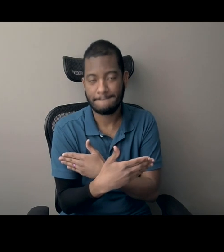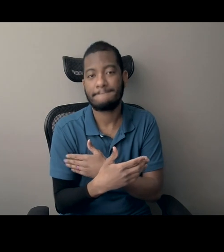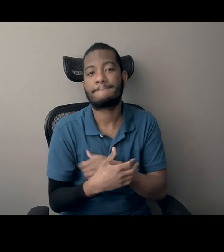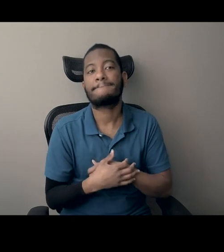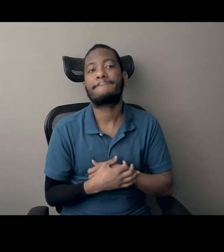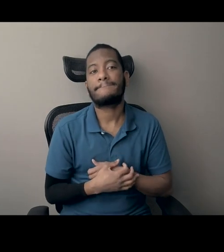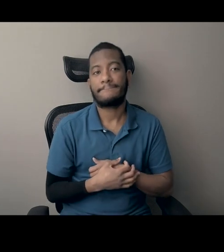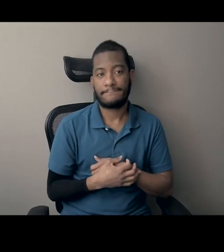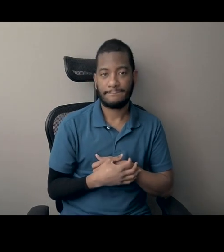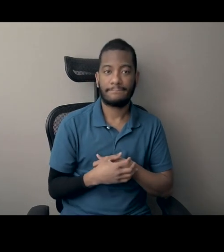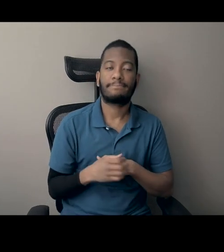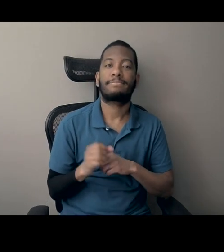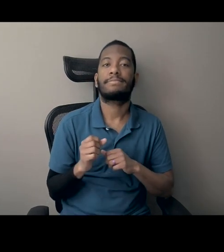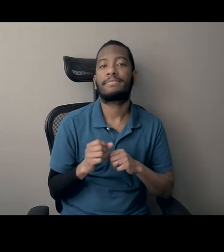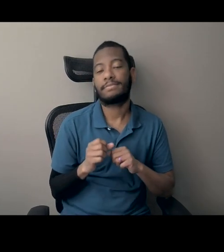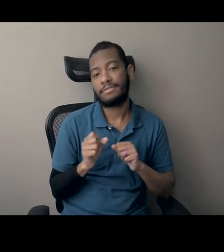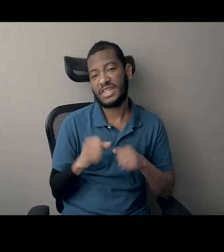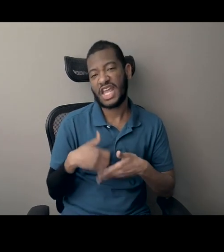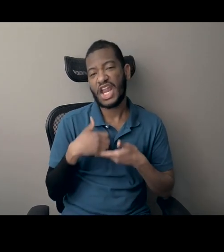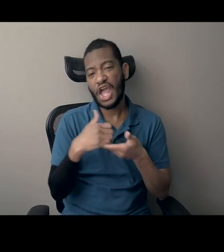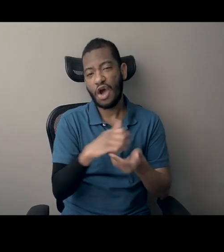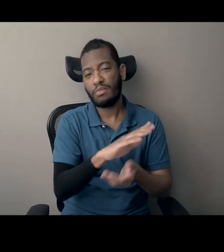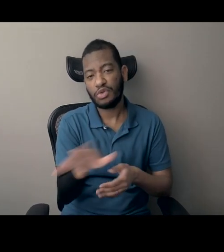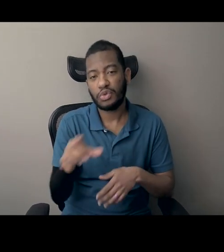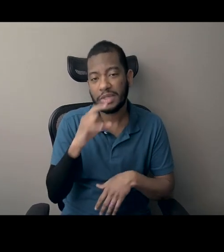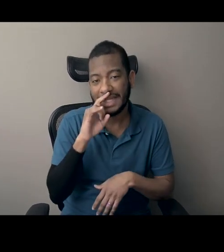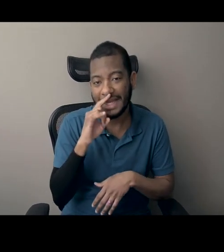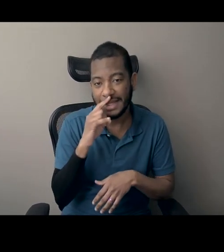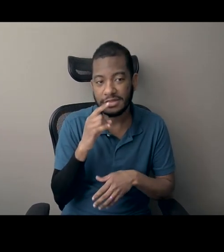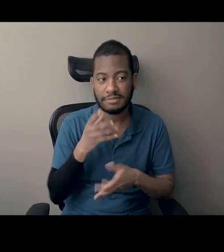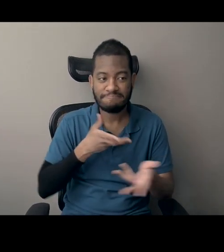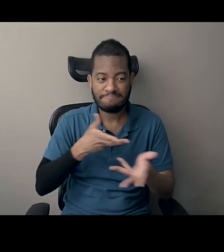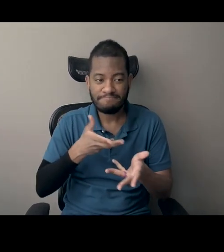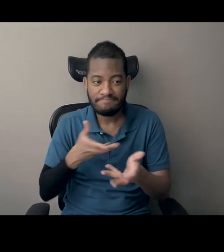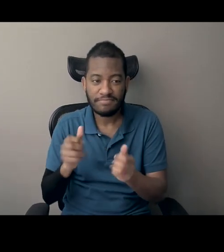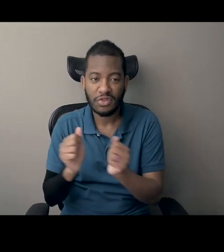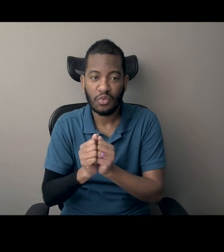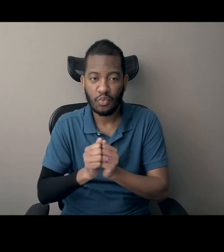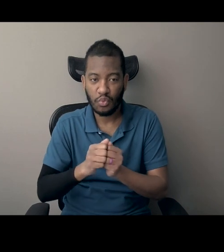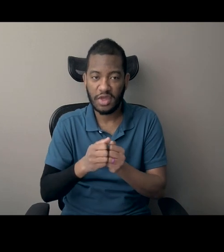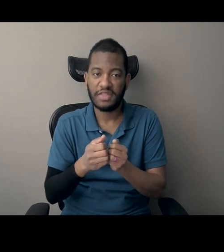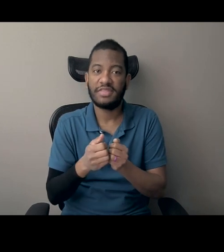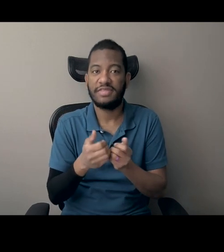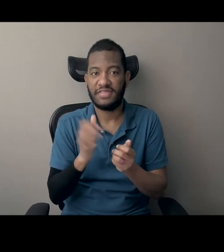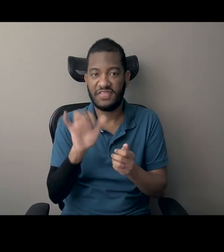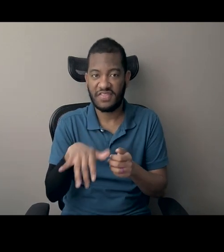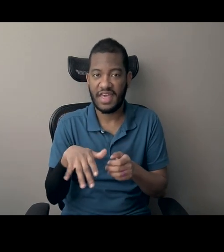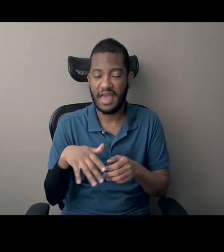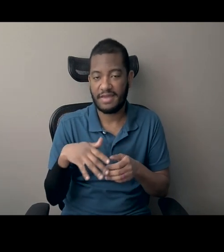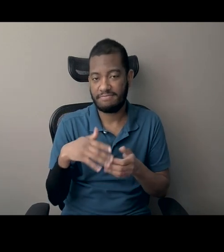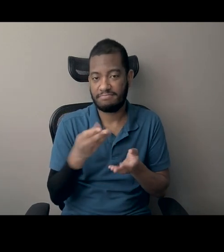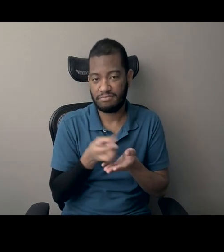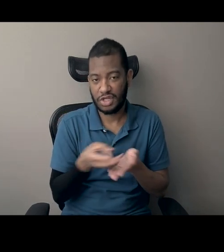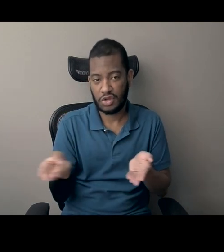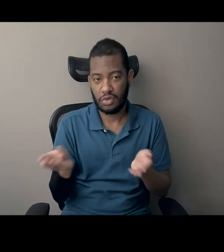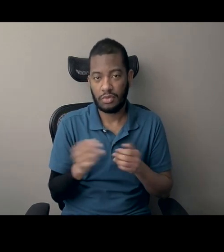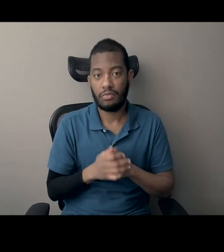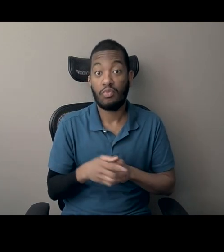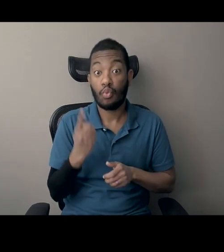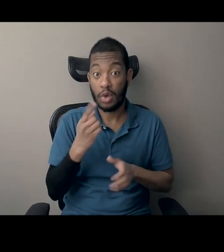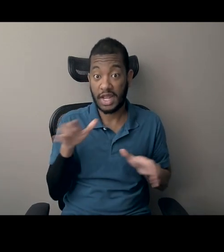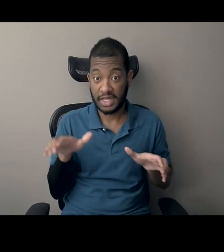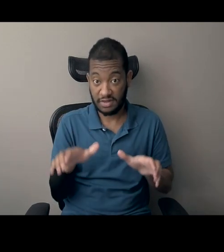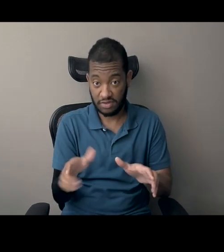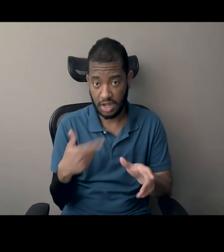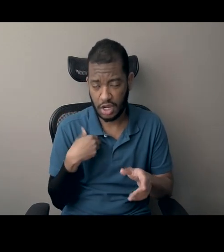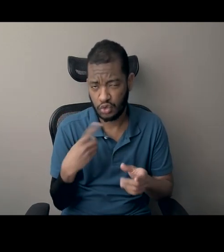know, the story to life and help your kids engage even more. And one activity that I've been doing in the month of February Black History Month